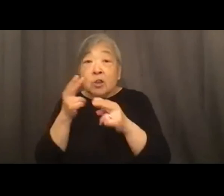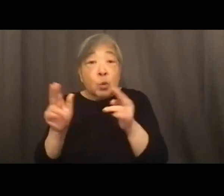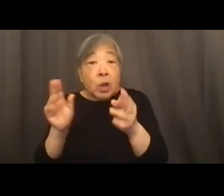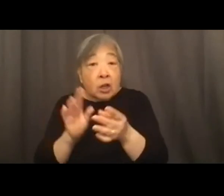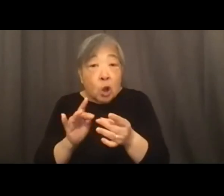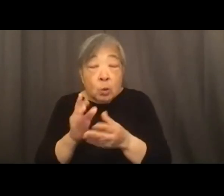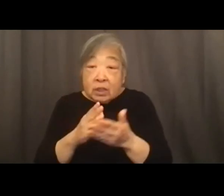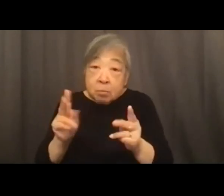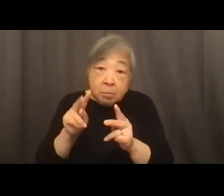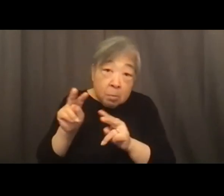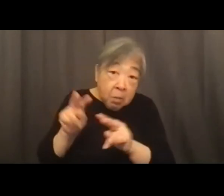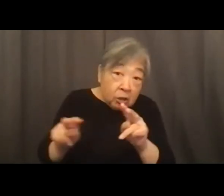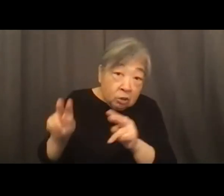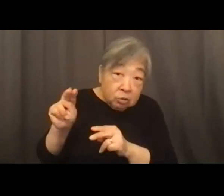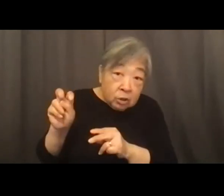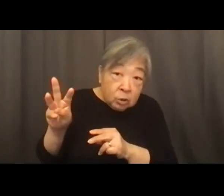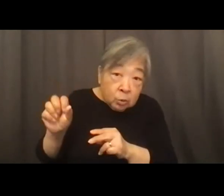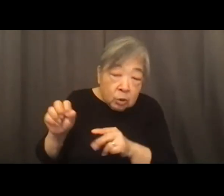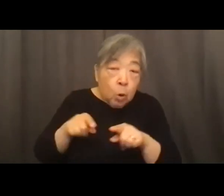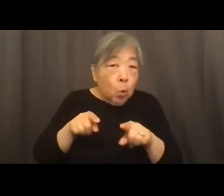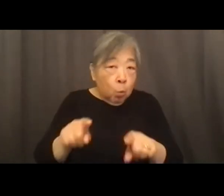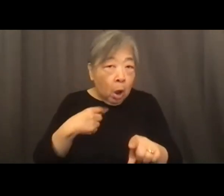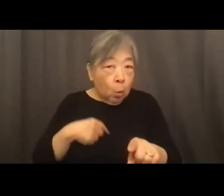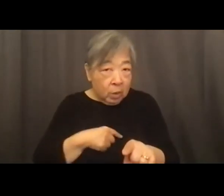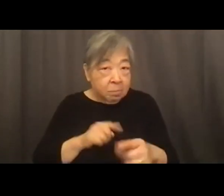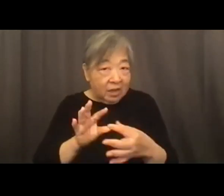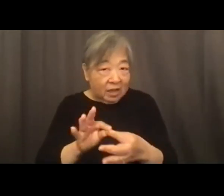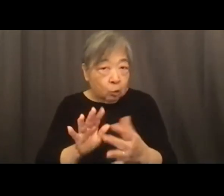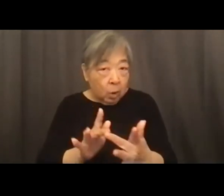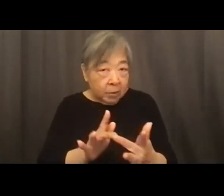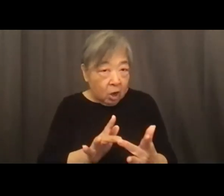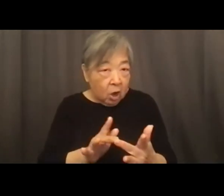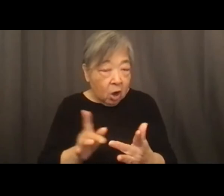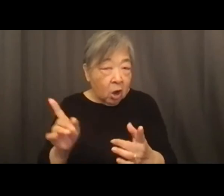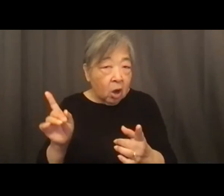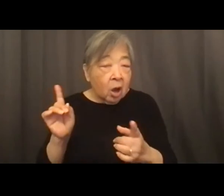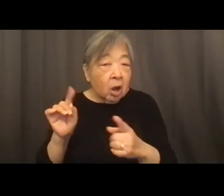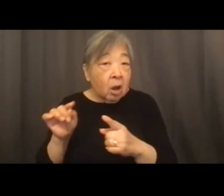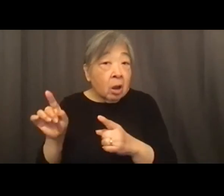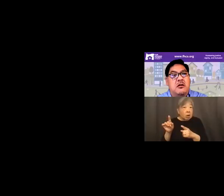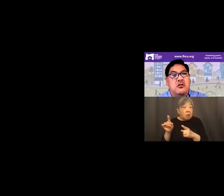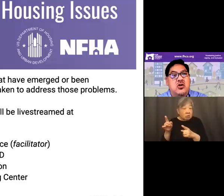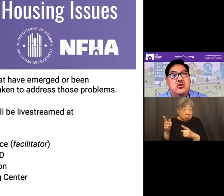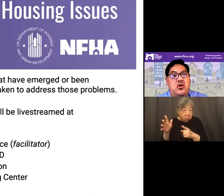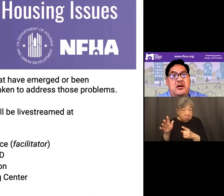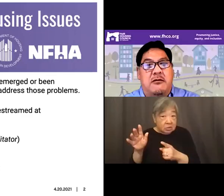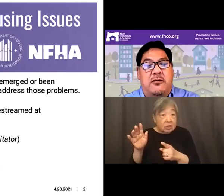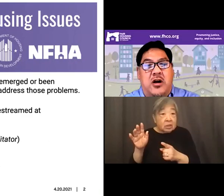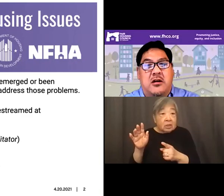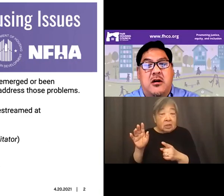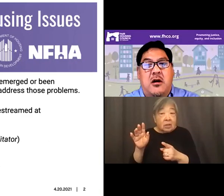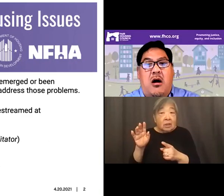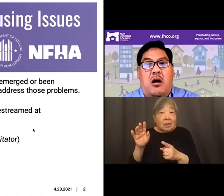monitoring the news while we have been on our webinar there is a jury